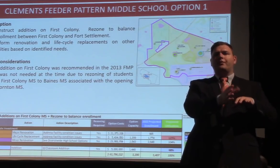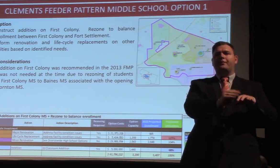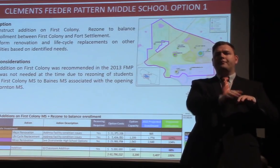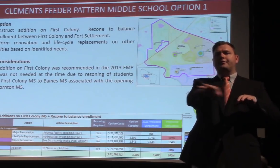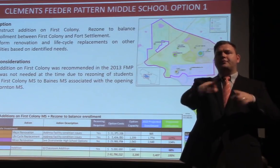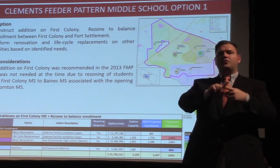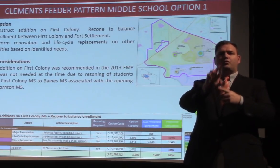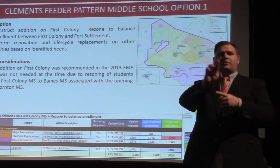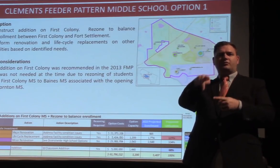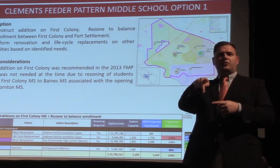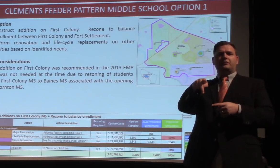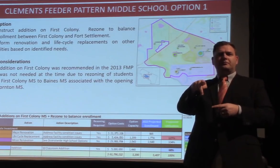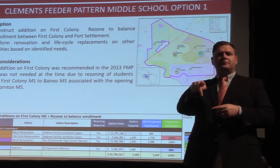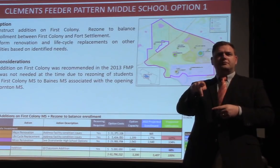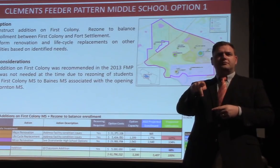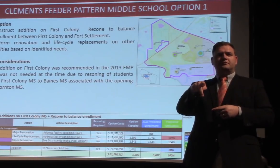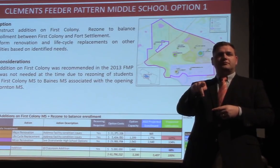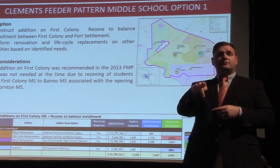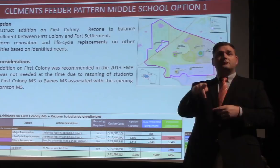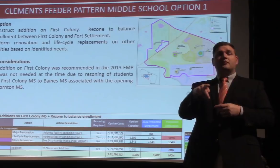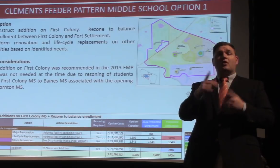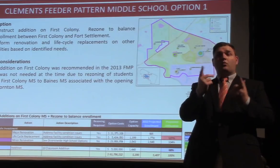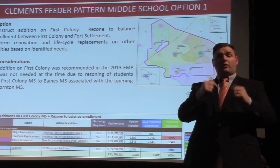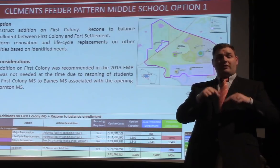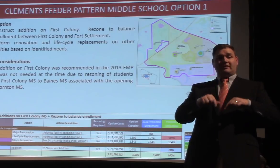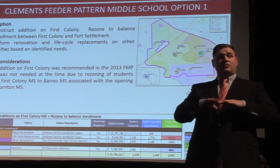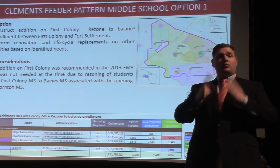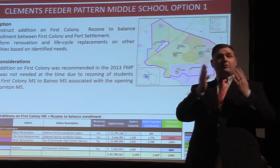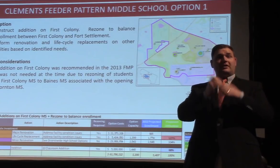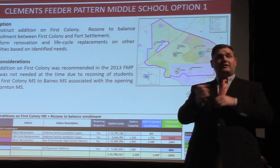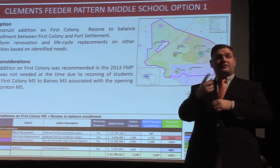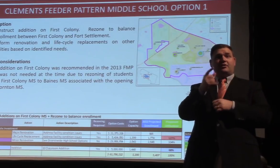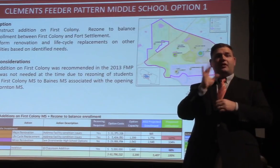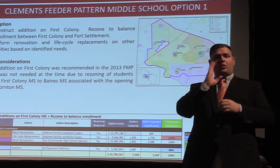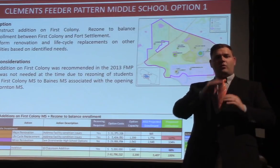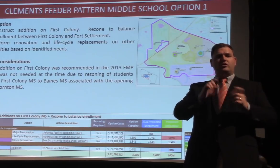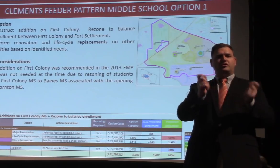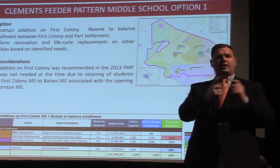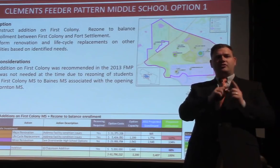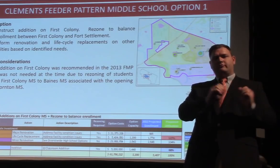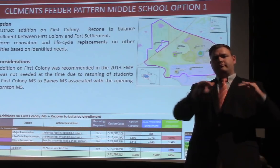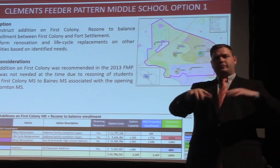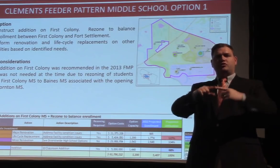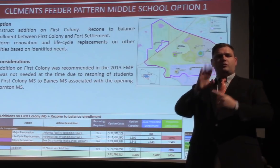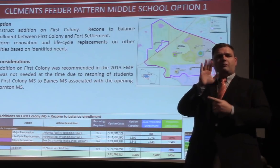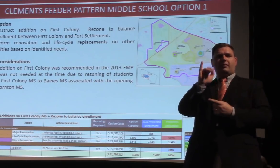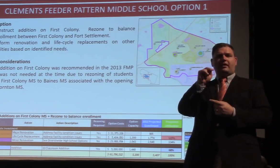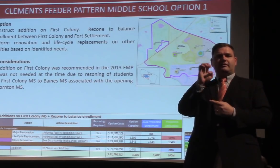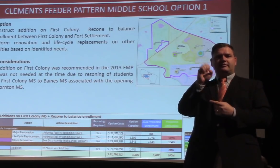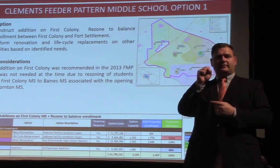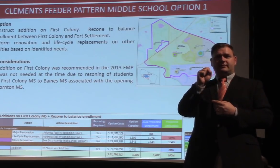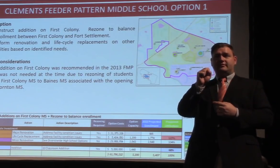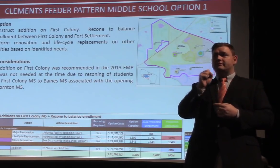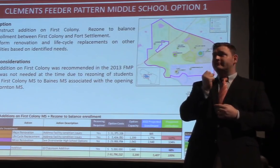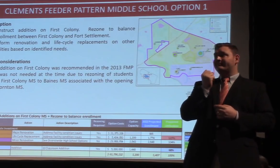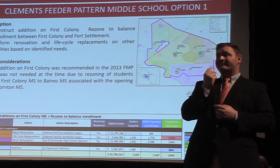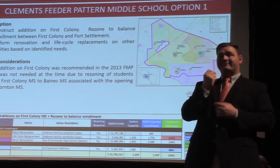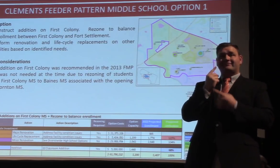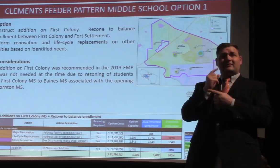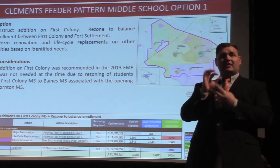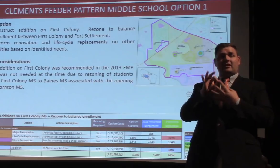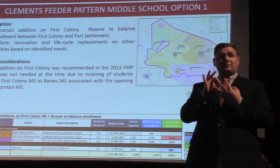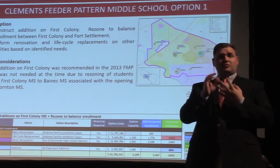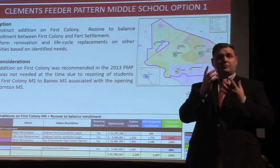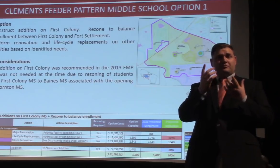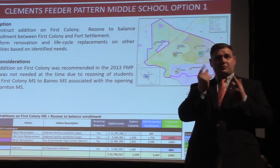And once Thornton opens next year, that area would get zoned to Baines. But the idea here in this option is, hey, we would put an addition on